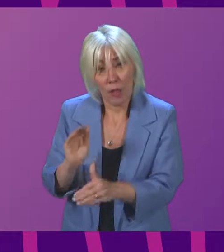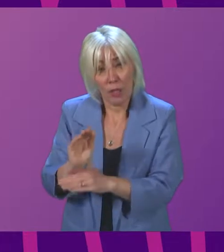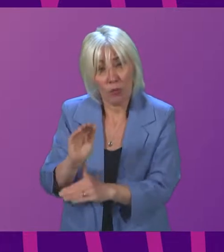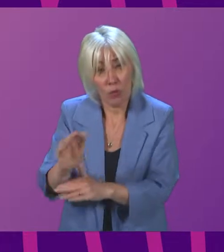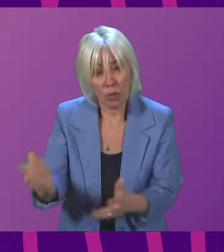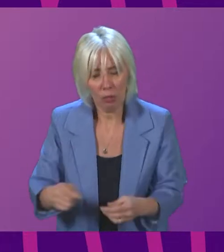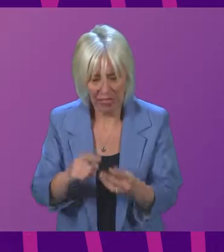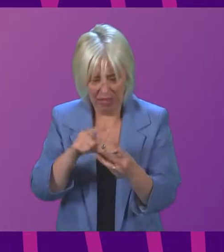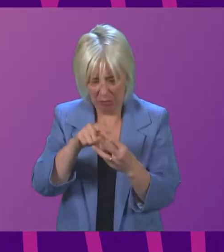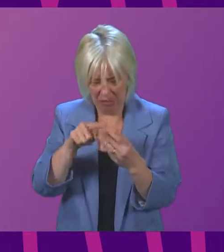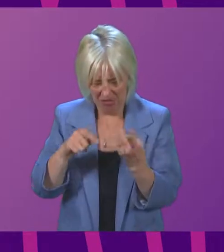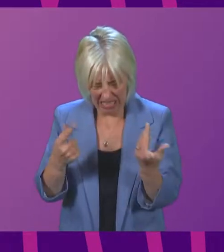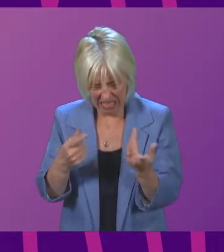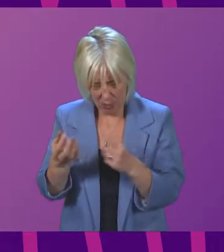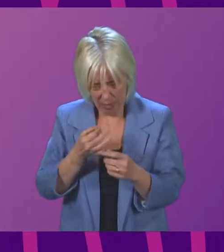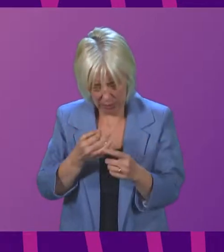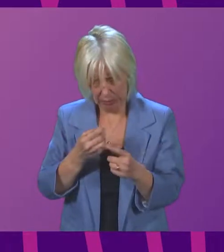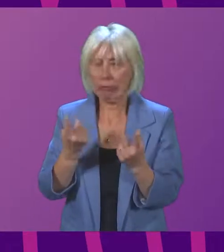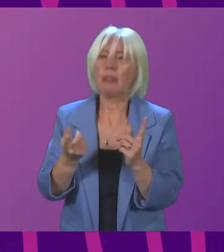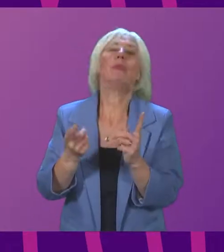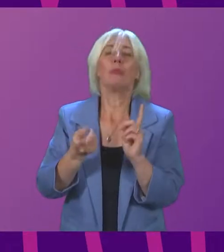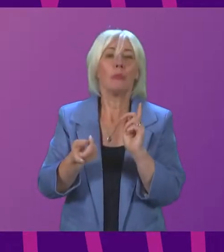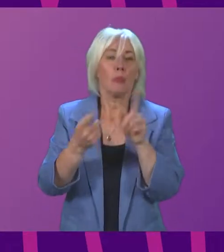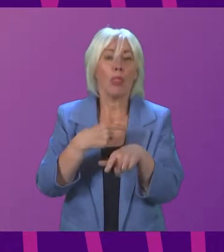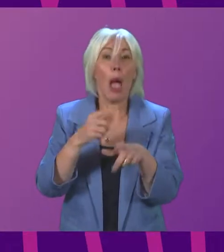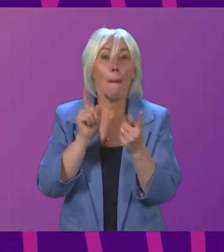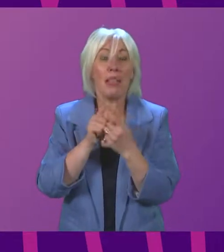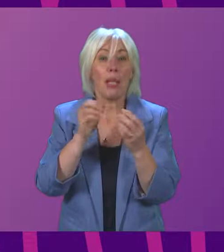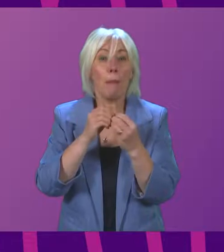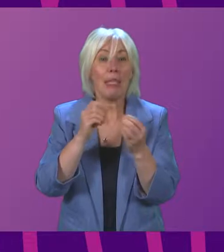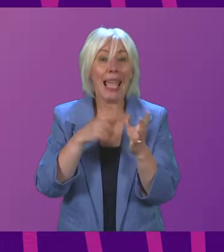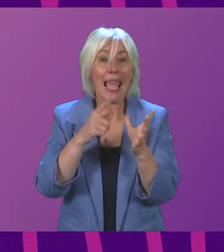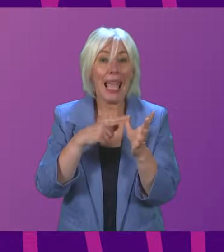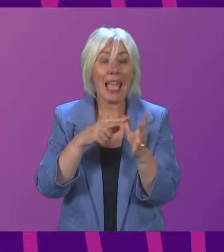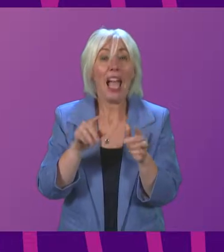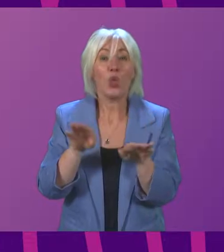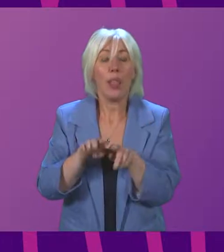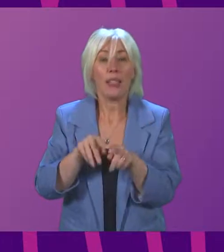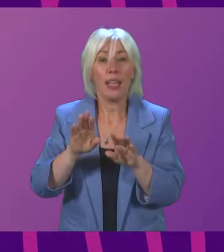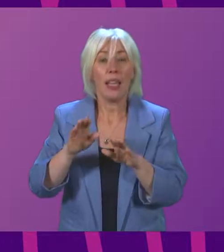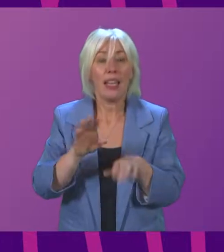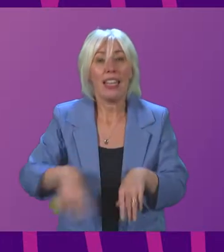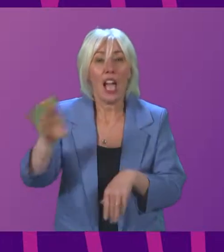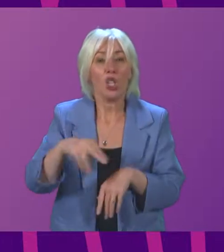were three questions there, which I will try to answer very quickly. I am meeting with the BAA and the National Deaf Children's Society, an organisation I have known for